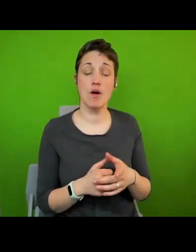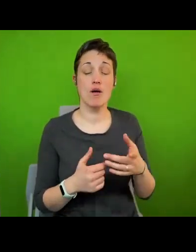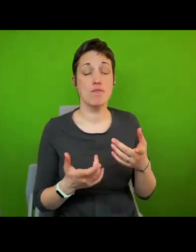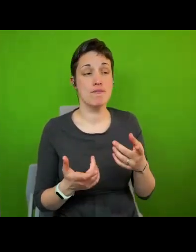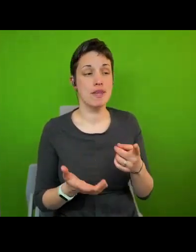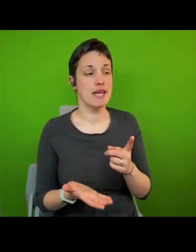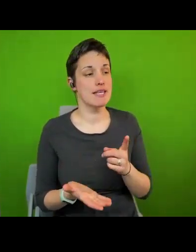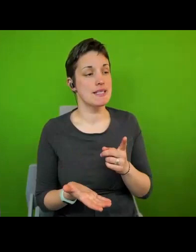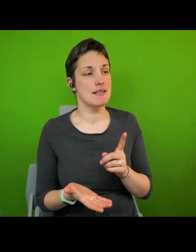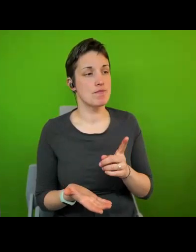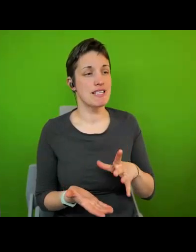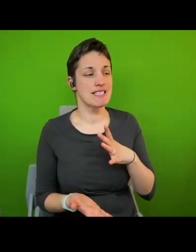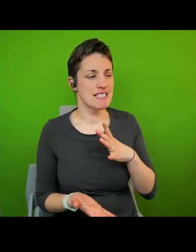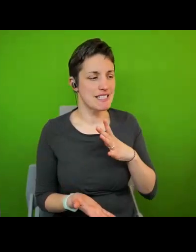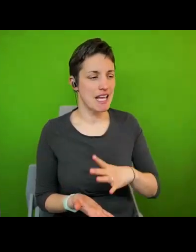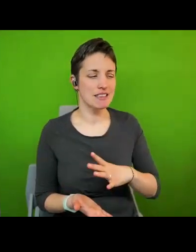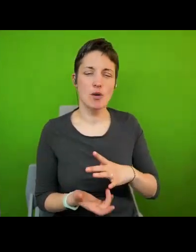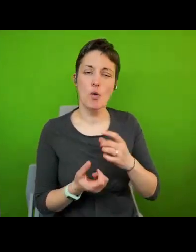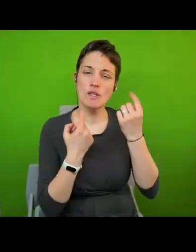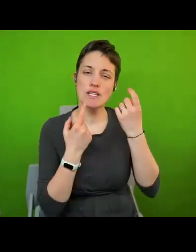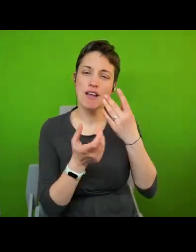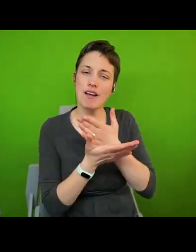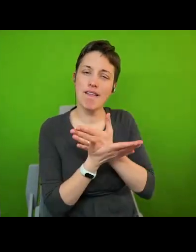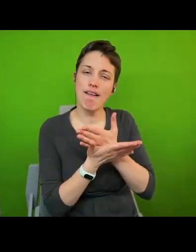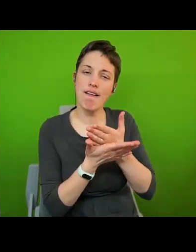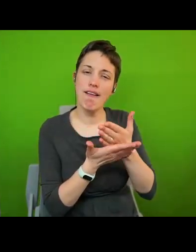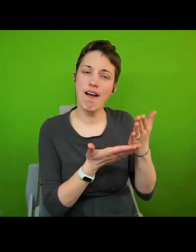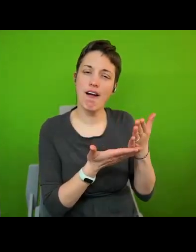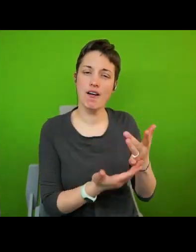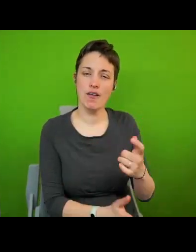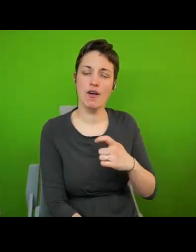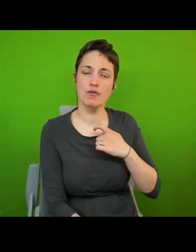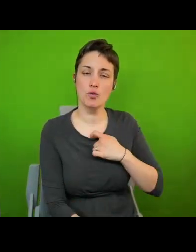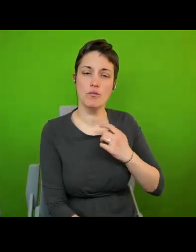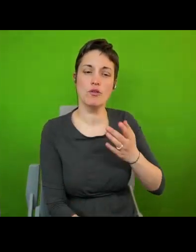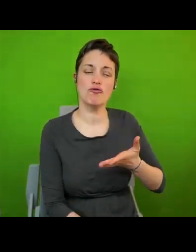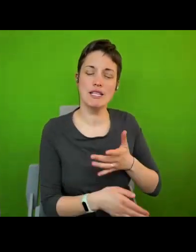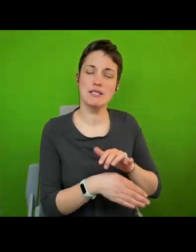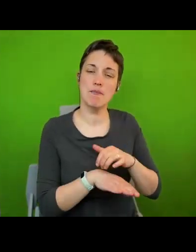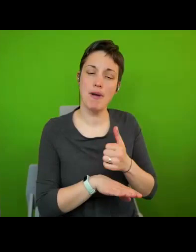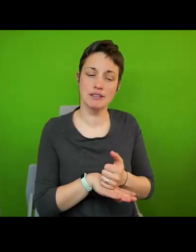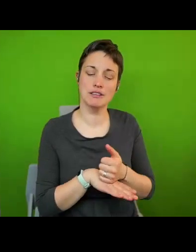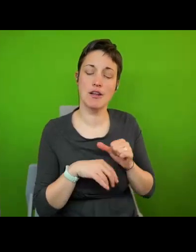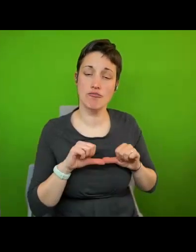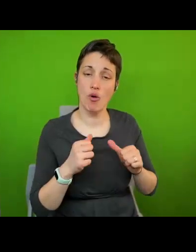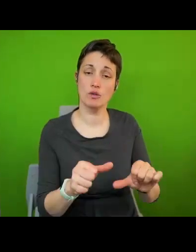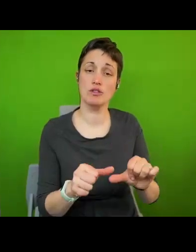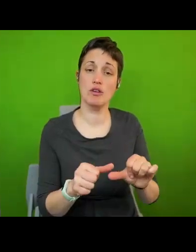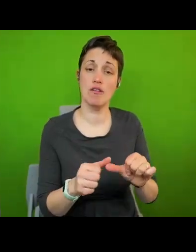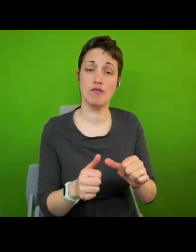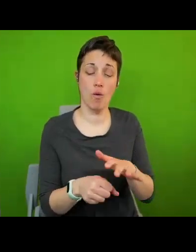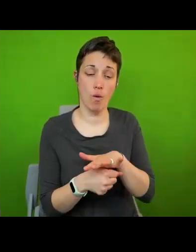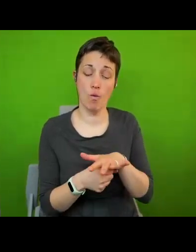an ever clearer understanding of the nature of the human rights based approach for local policies and practices